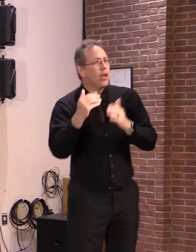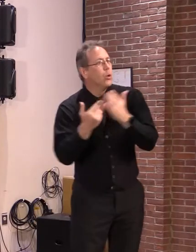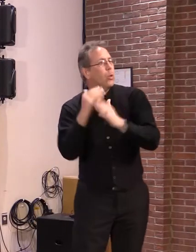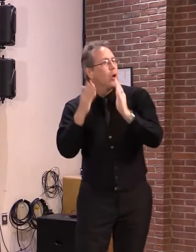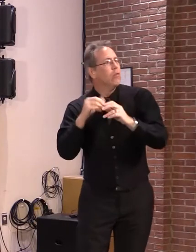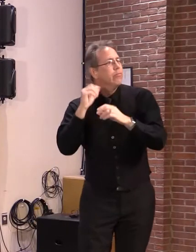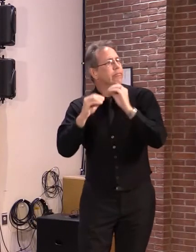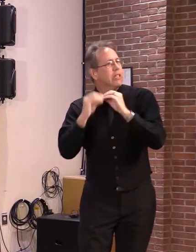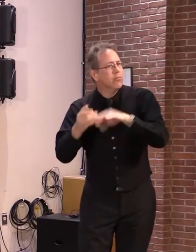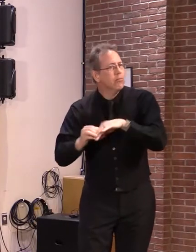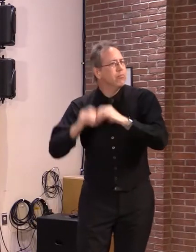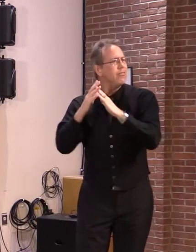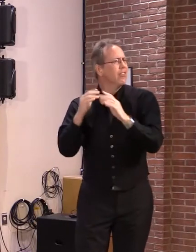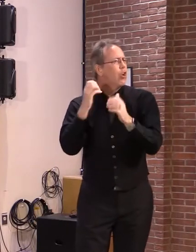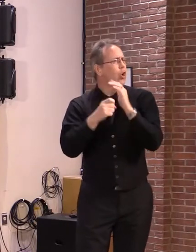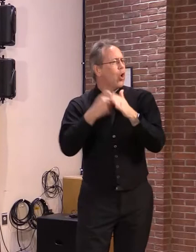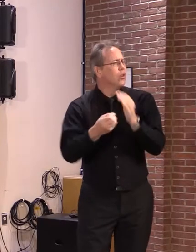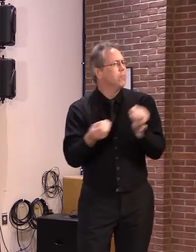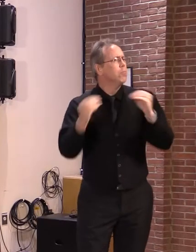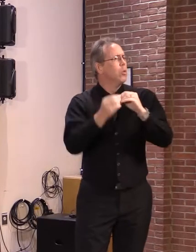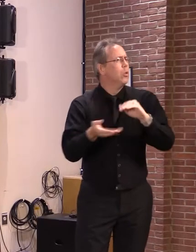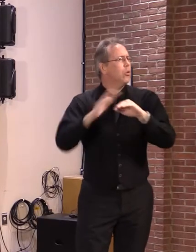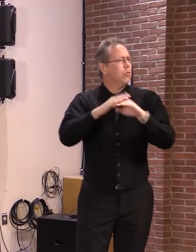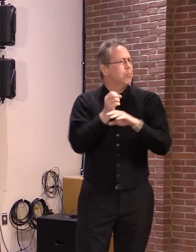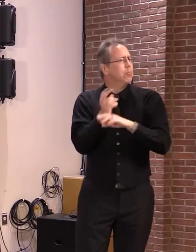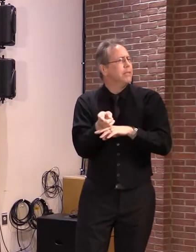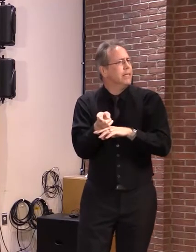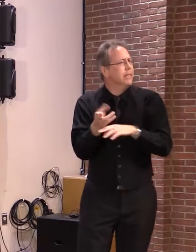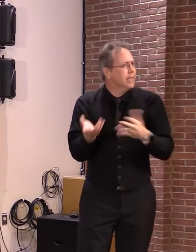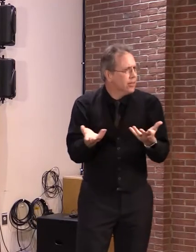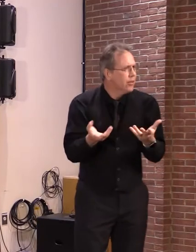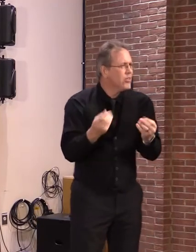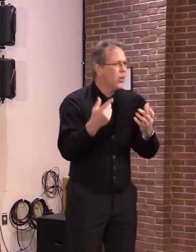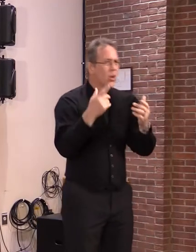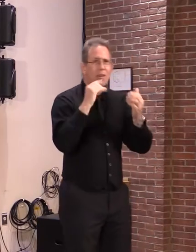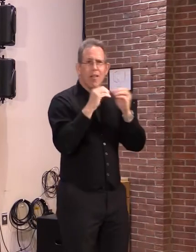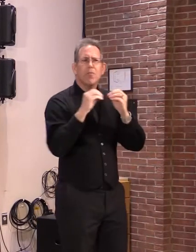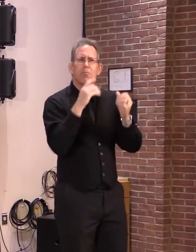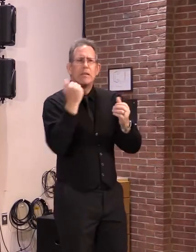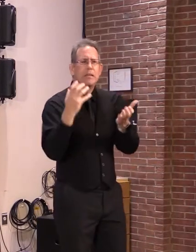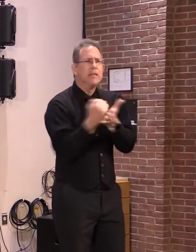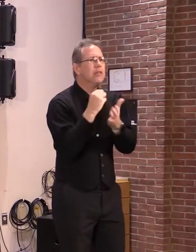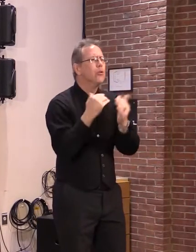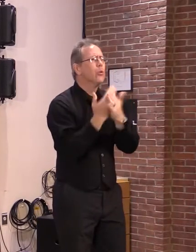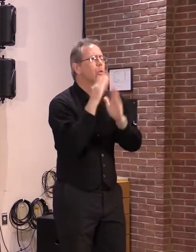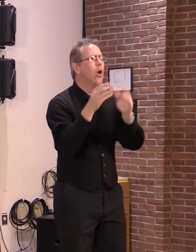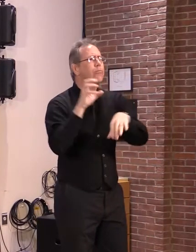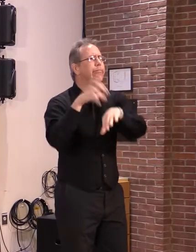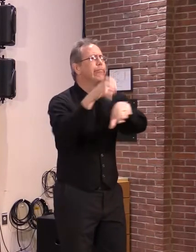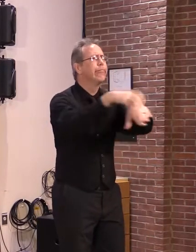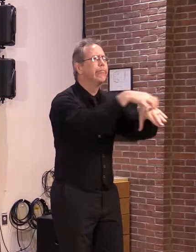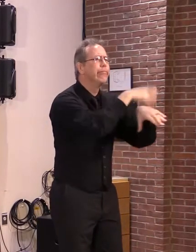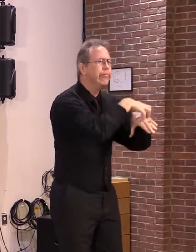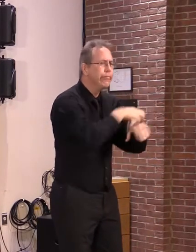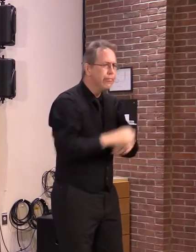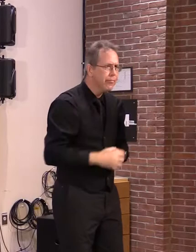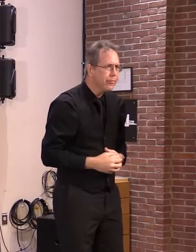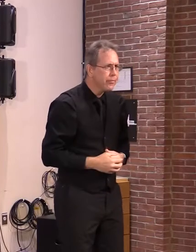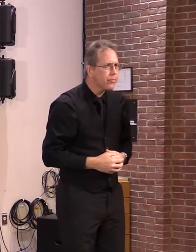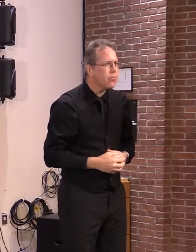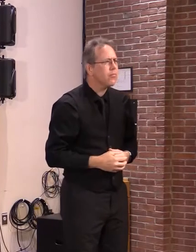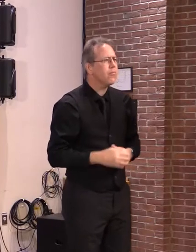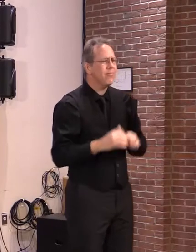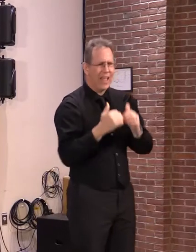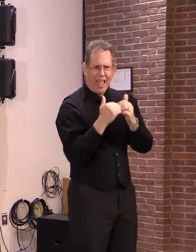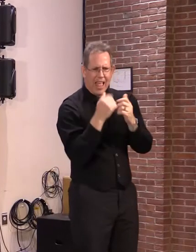lack of new housing stock is part of the problem. This means that to really make a difference, we need to pair